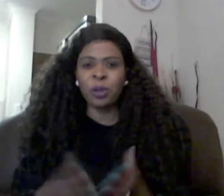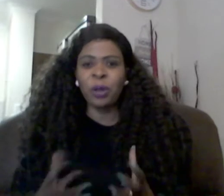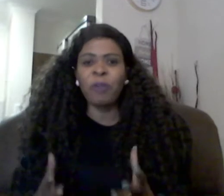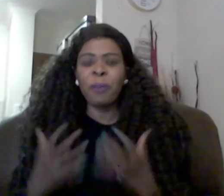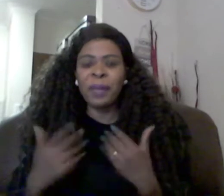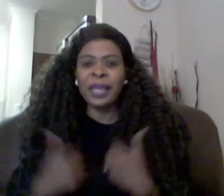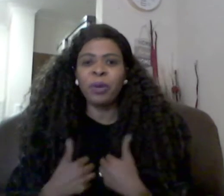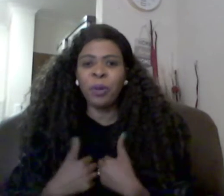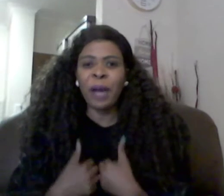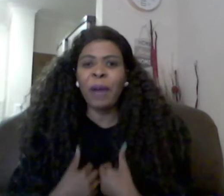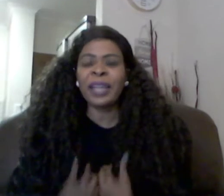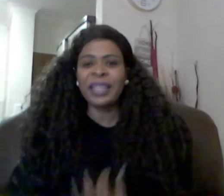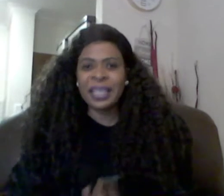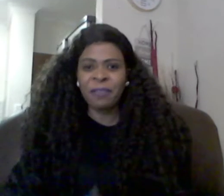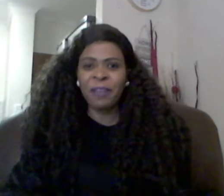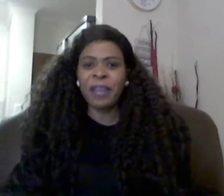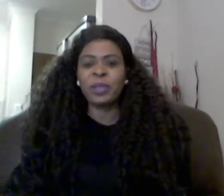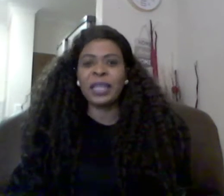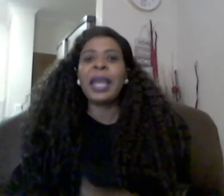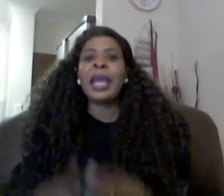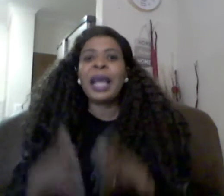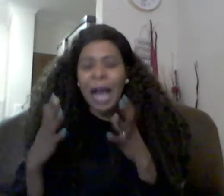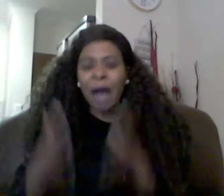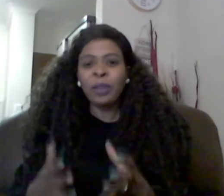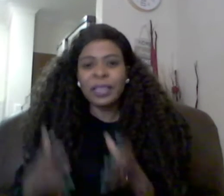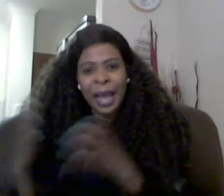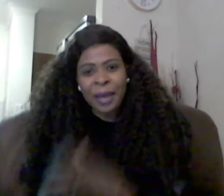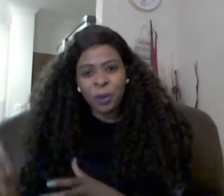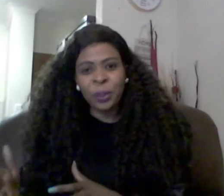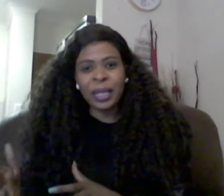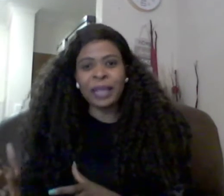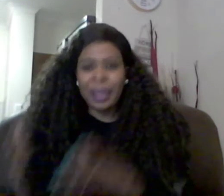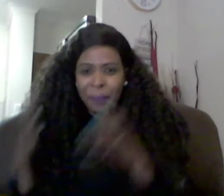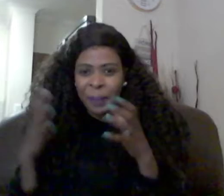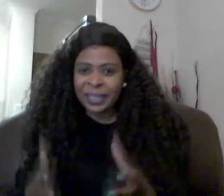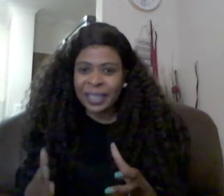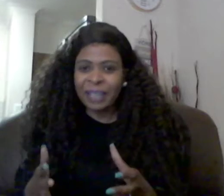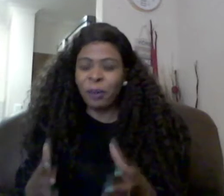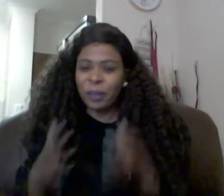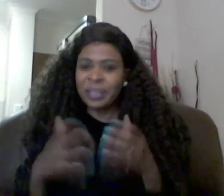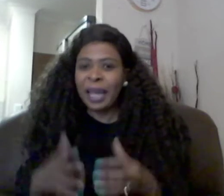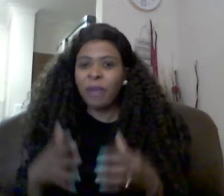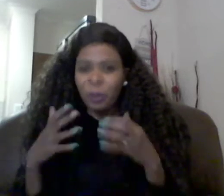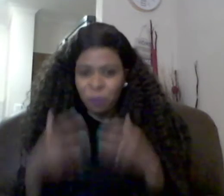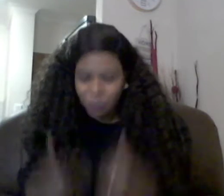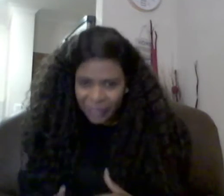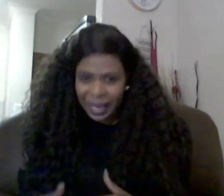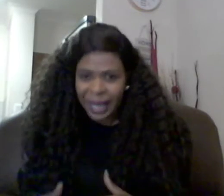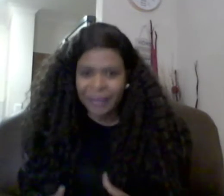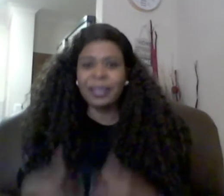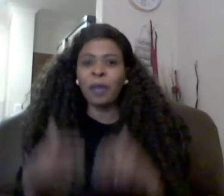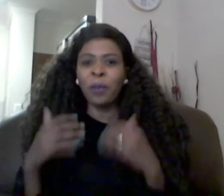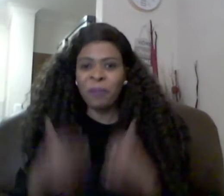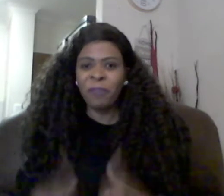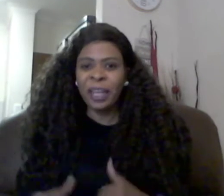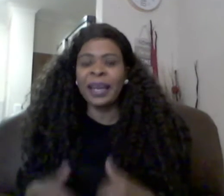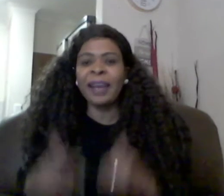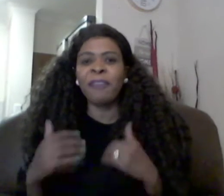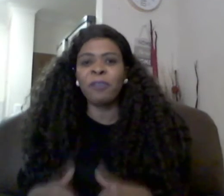story for me you know i want to testify to say how did i know that pastor given was the right one for me i think that will be very relevant for